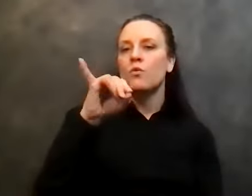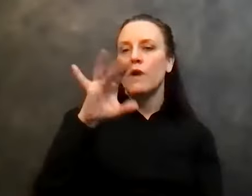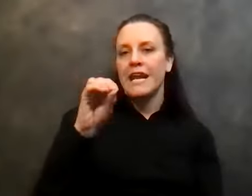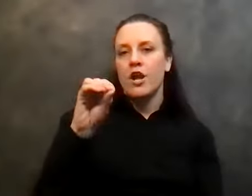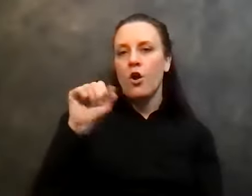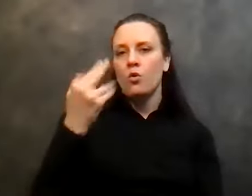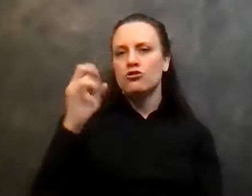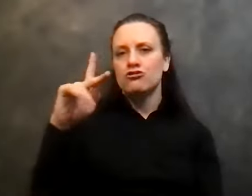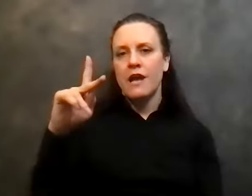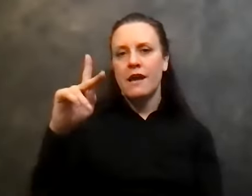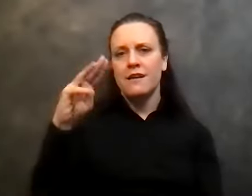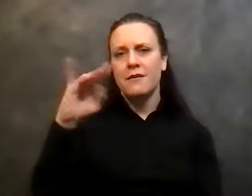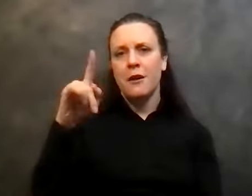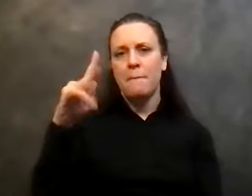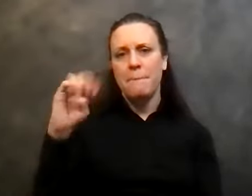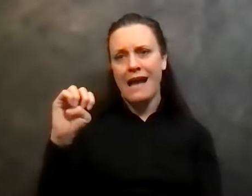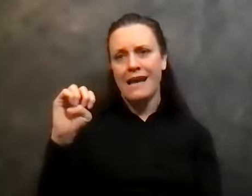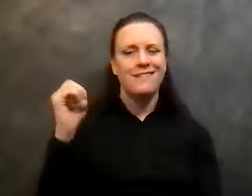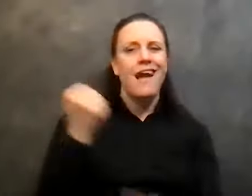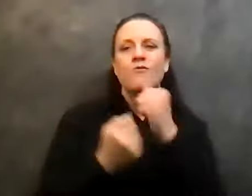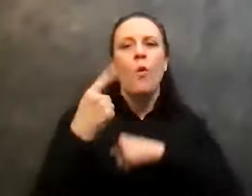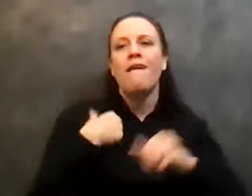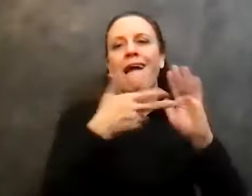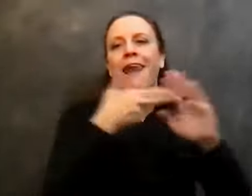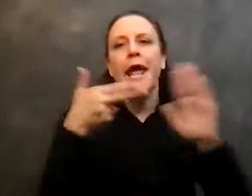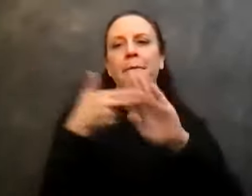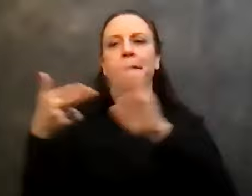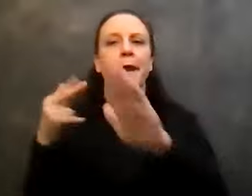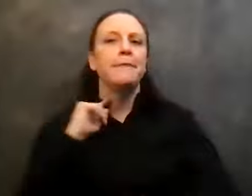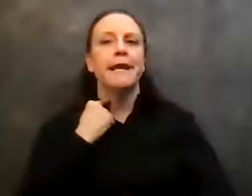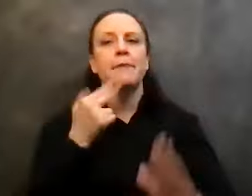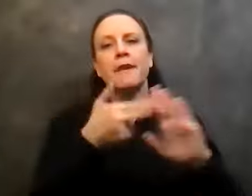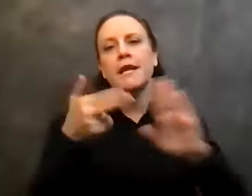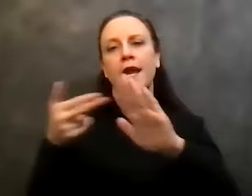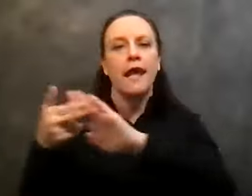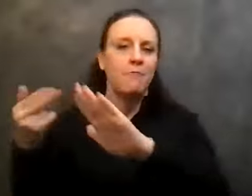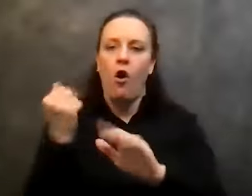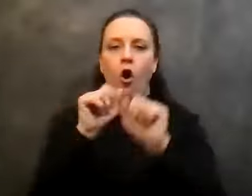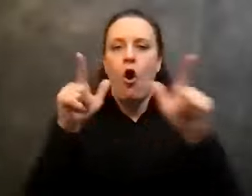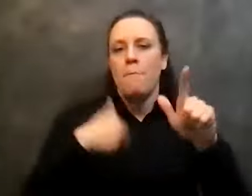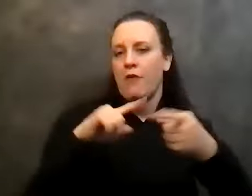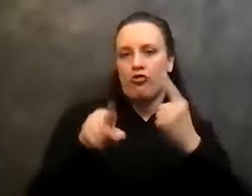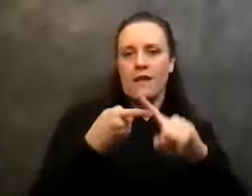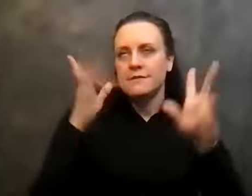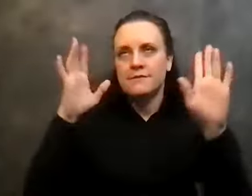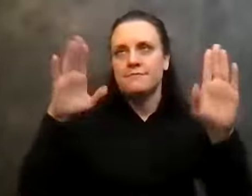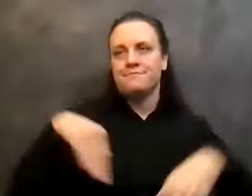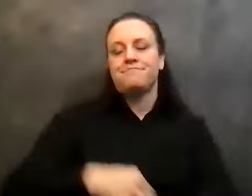back then. There was bummed out Bob and herbal remedy bill, you know, and all these guys and Radio Shack